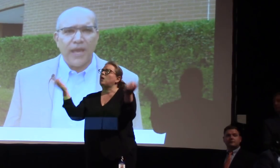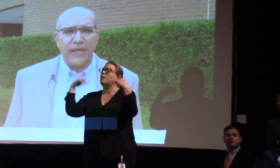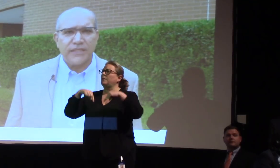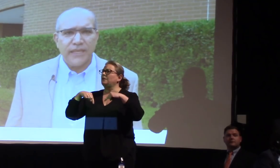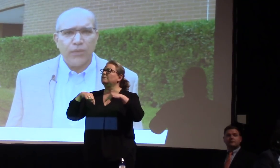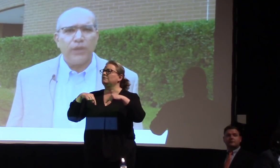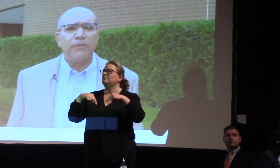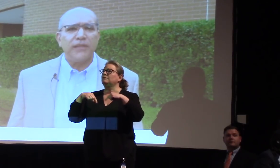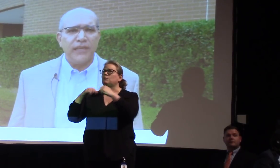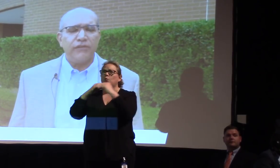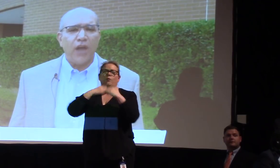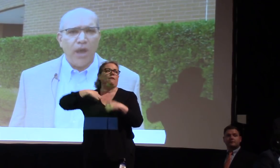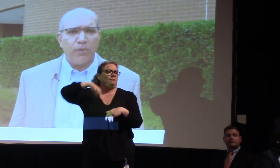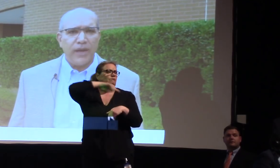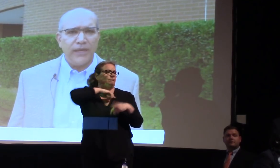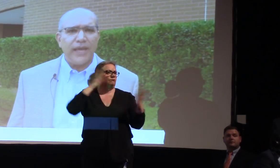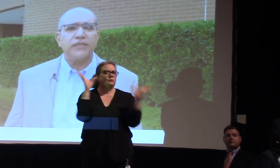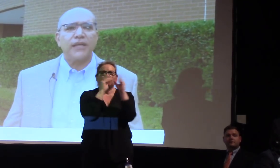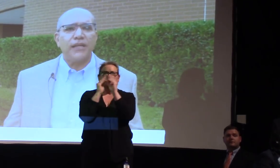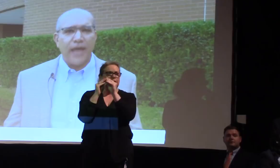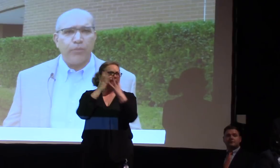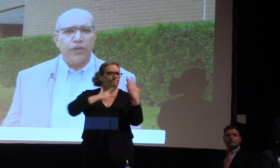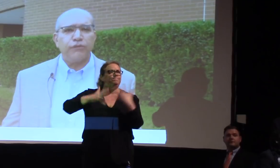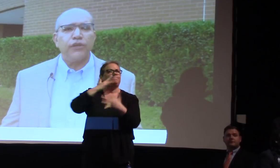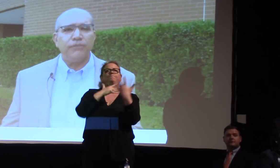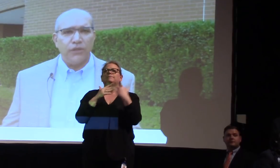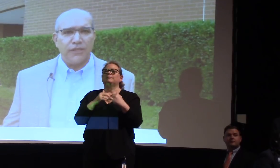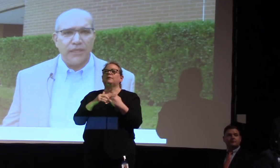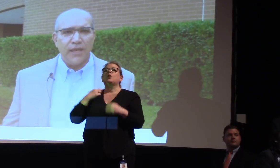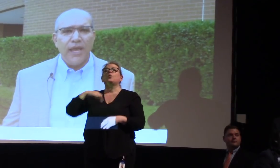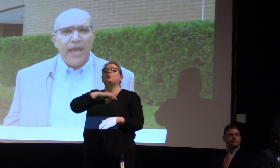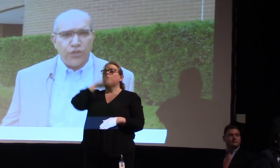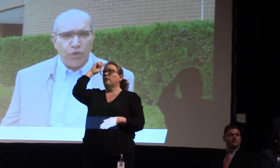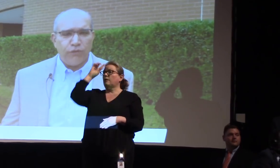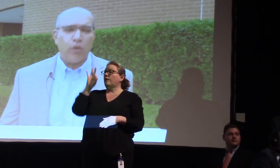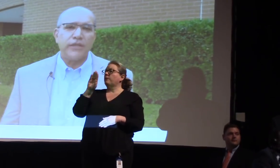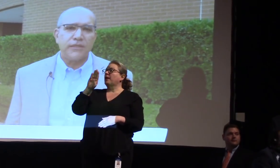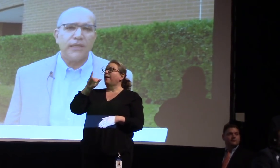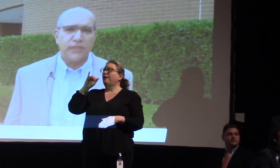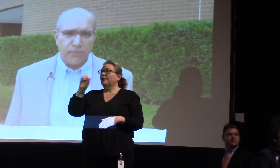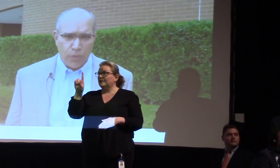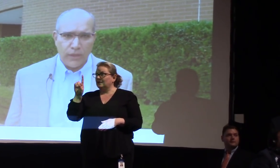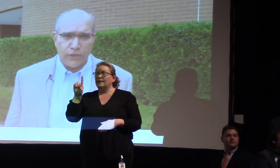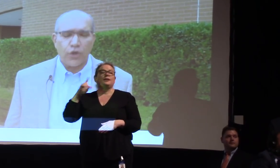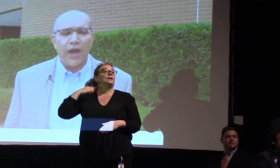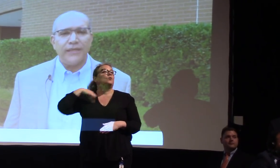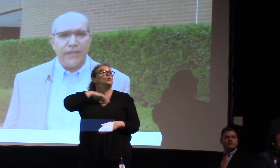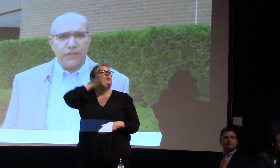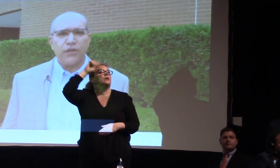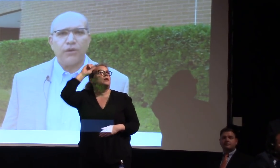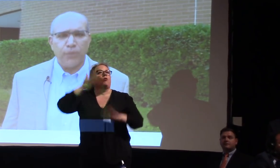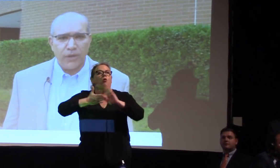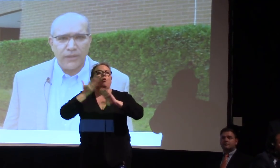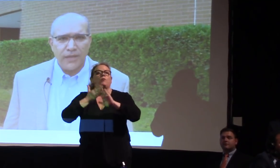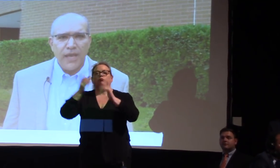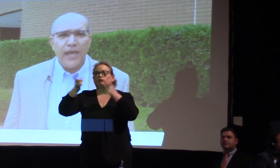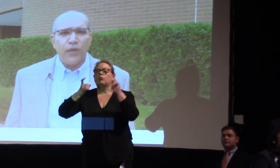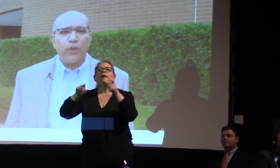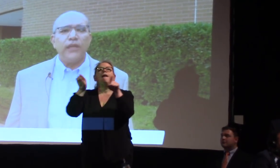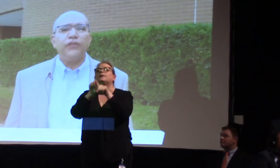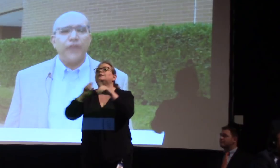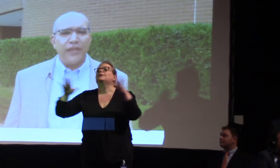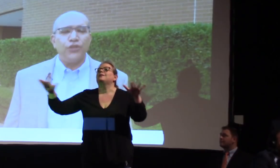Fort Bend ISD, we believe in operating as a collaborative community and your voice is important. Your ideas are important